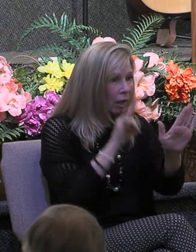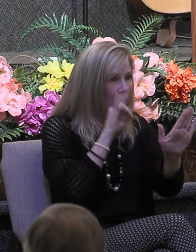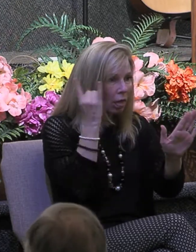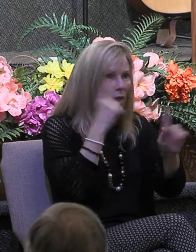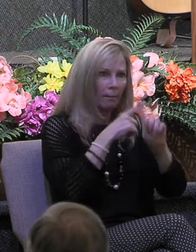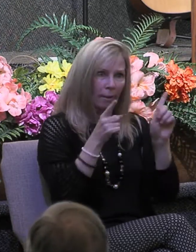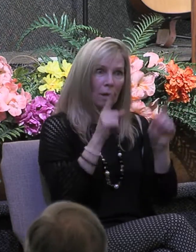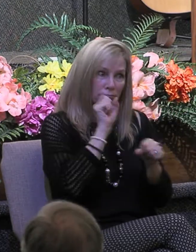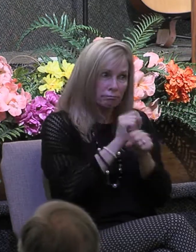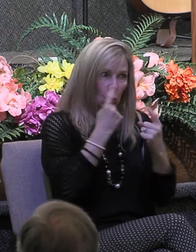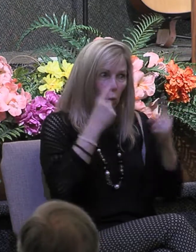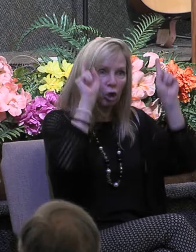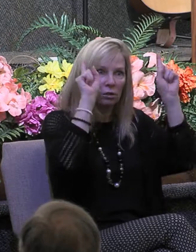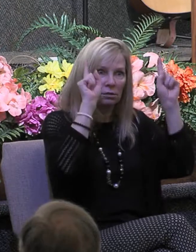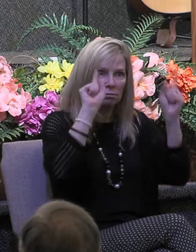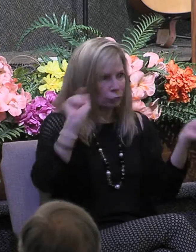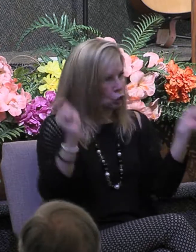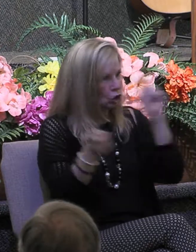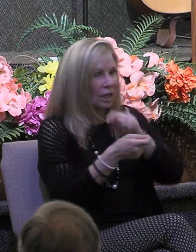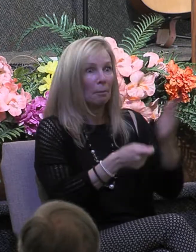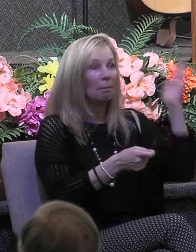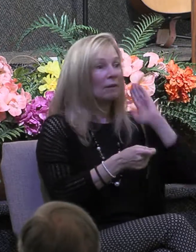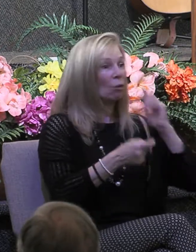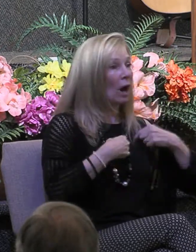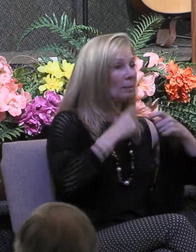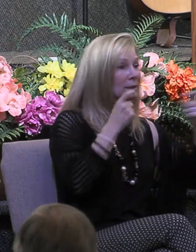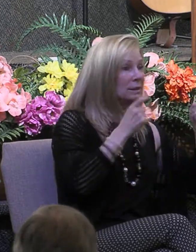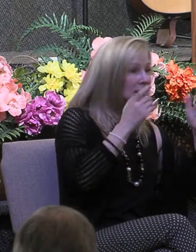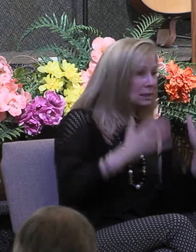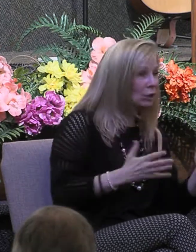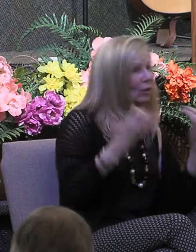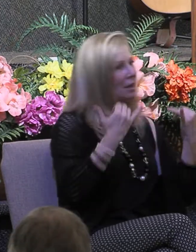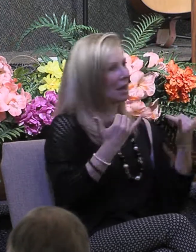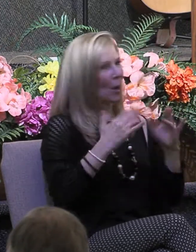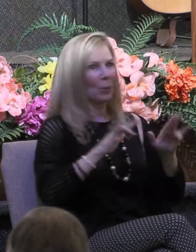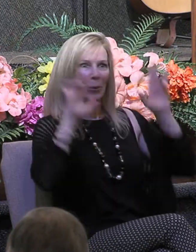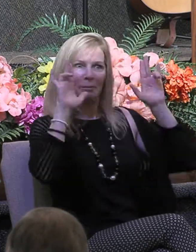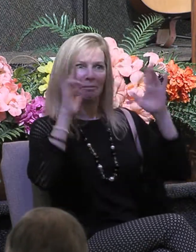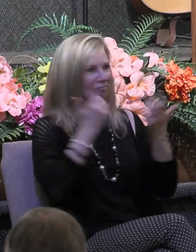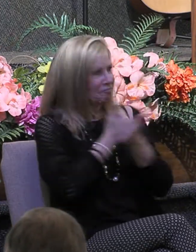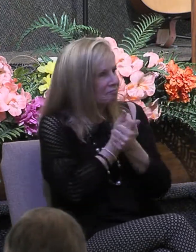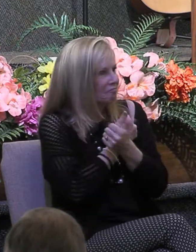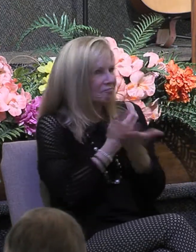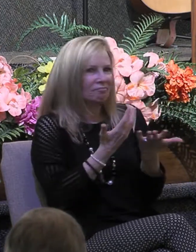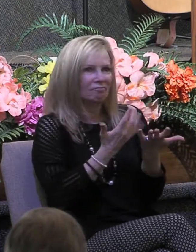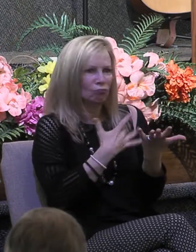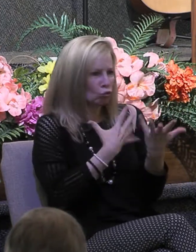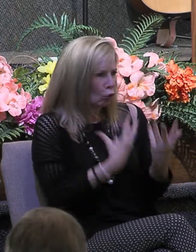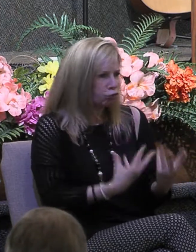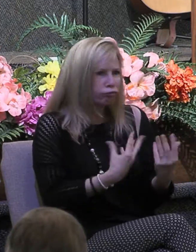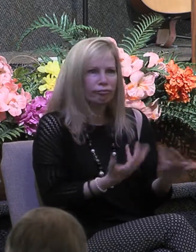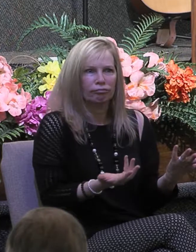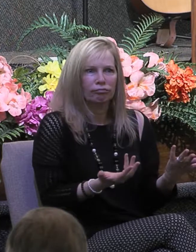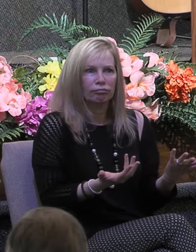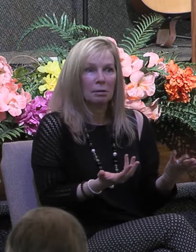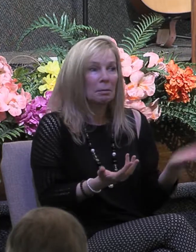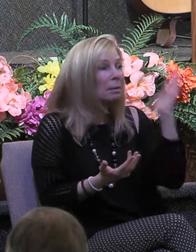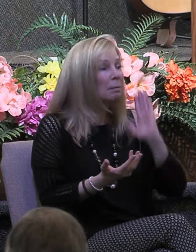saints. It brings people from diverse and sometimes even hostile backgrounds into the family of